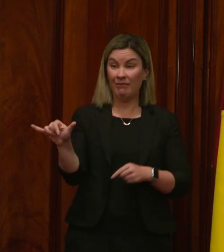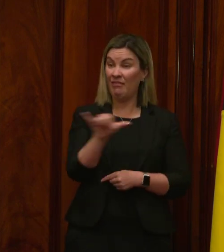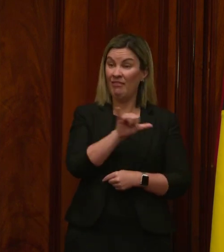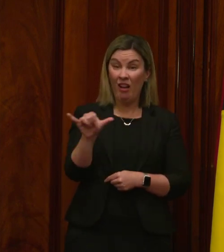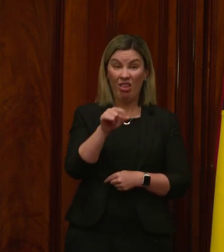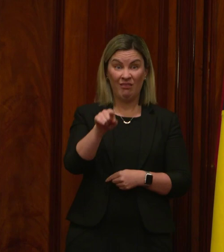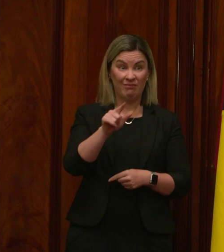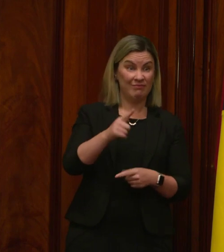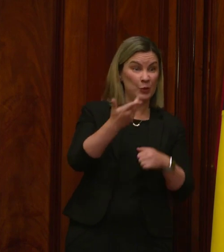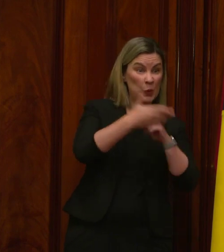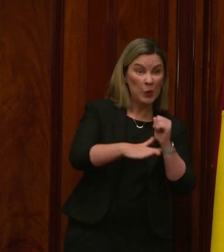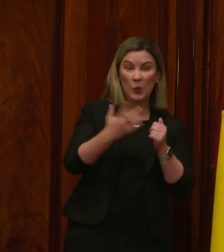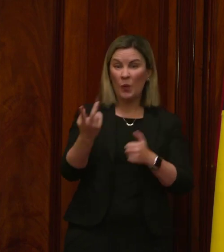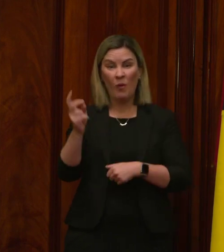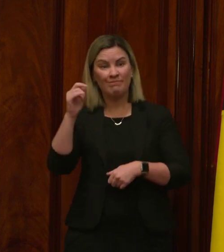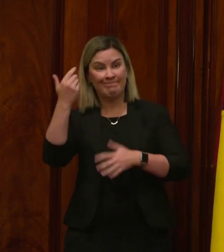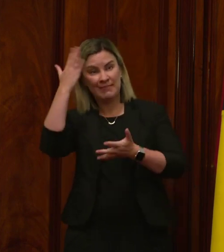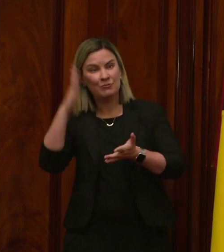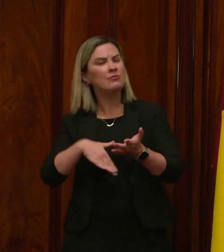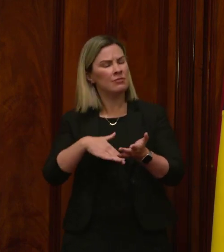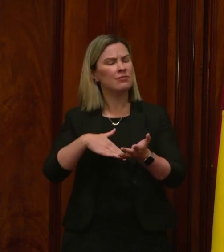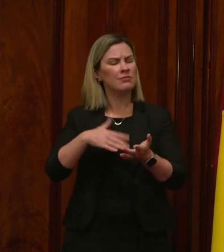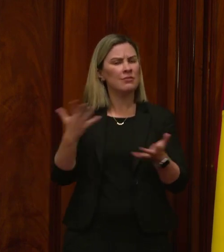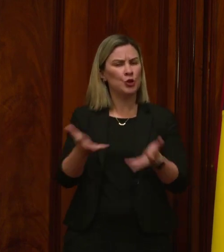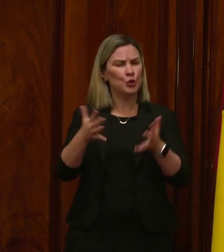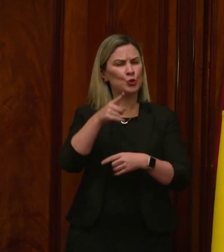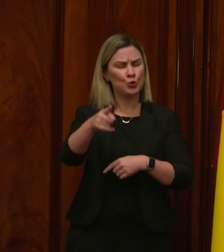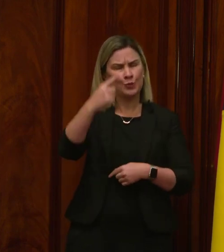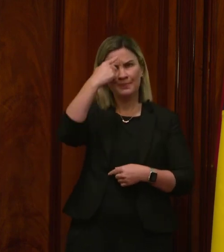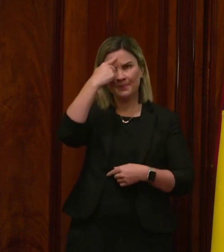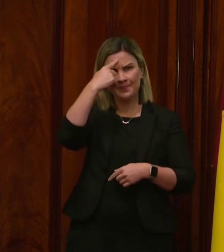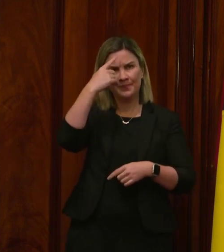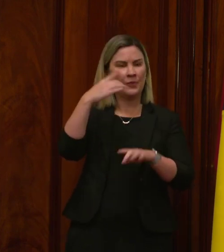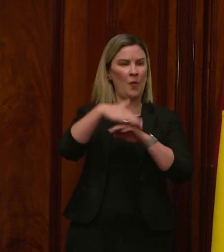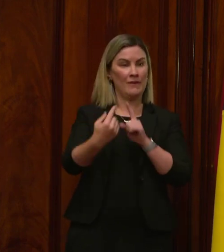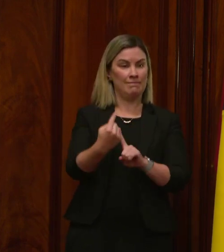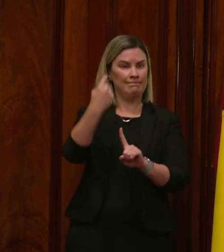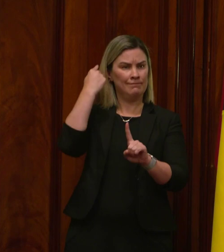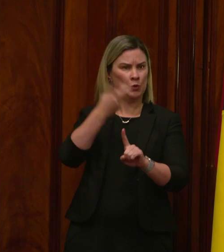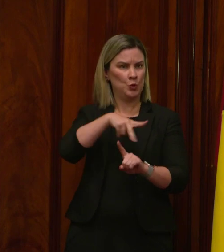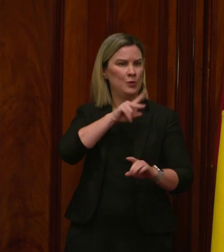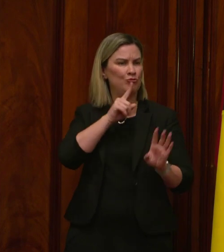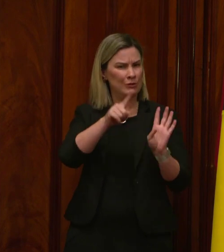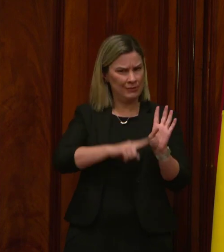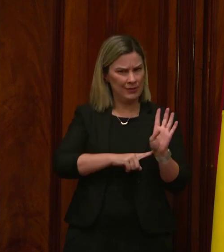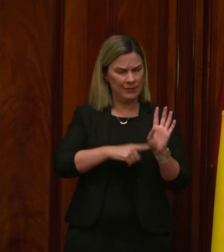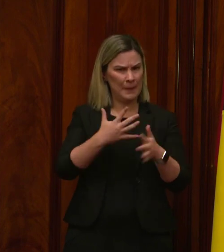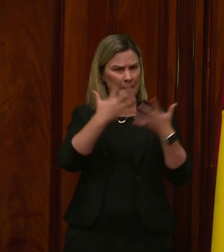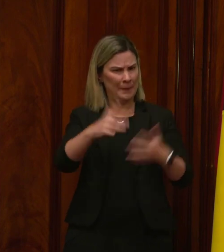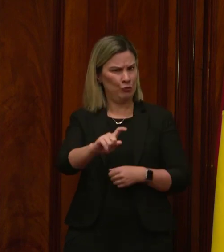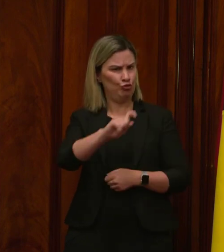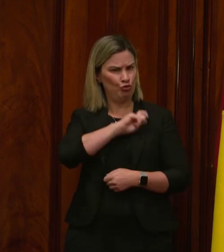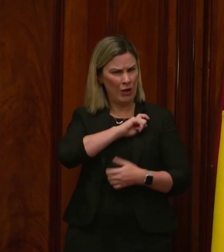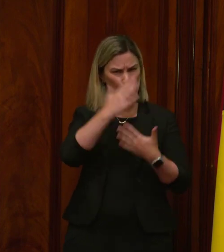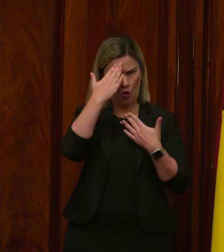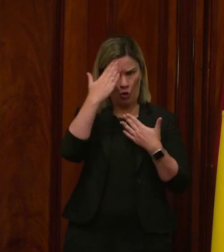I urge you never to forget the footsteps in which you follow, the trust that has been placed in you, nor the honour it